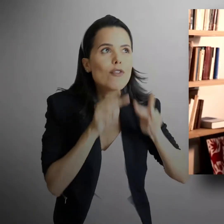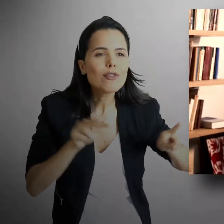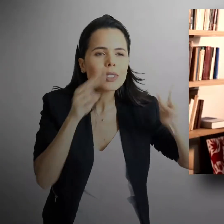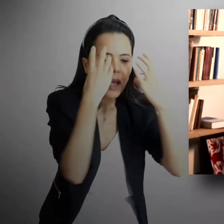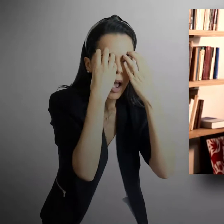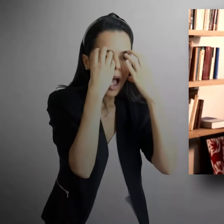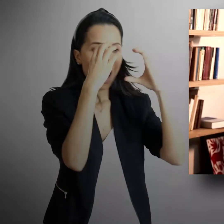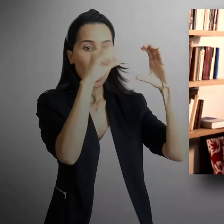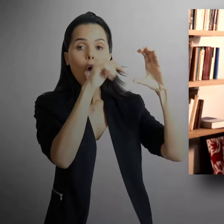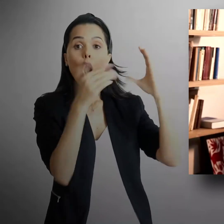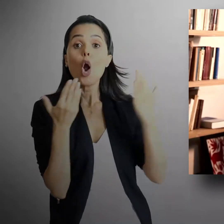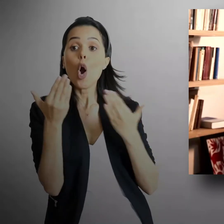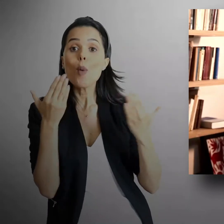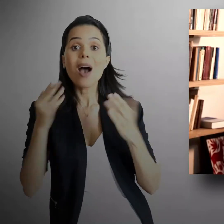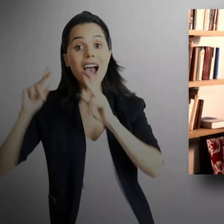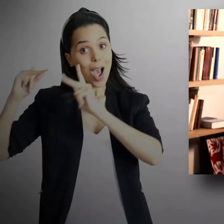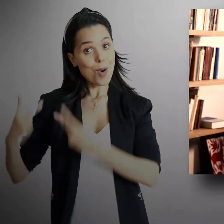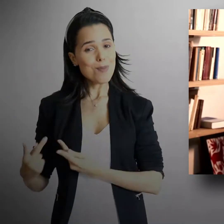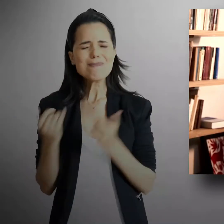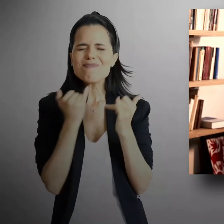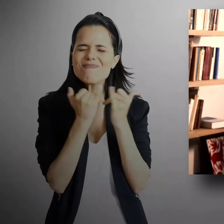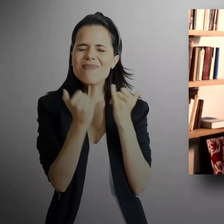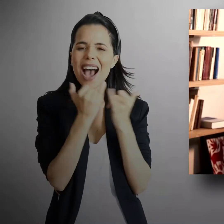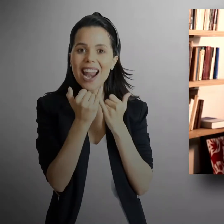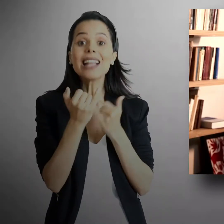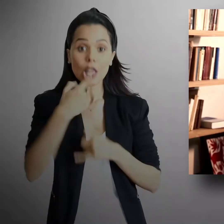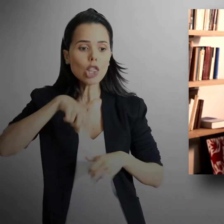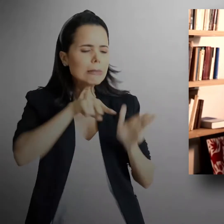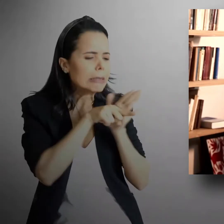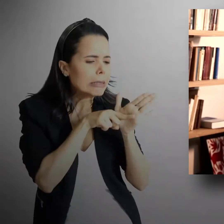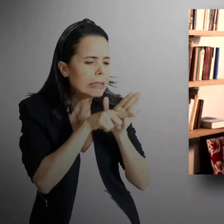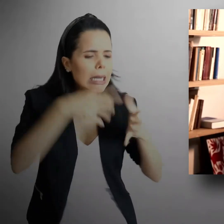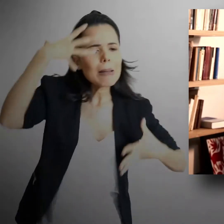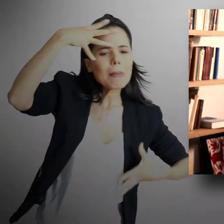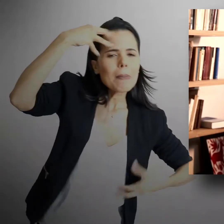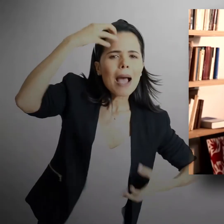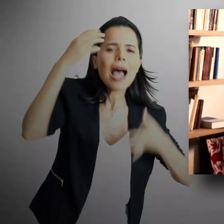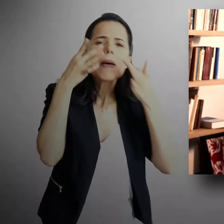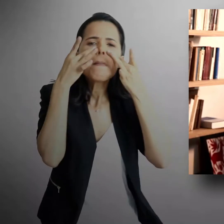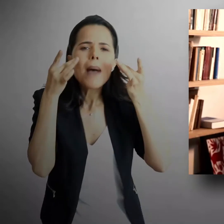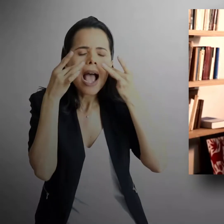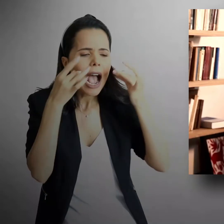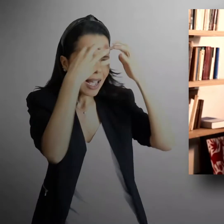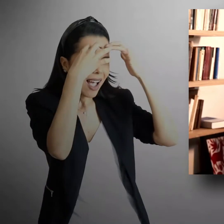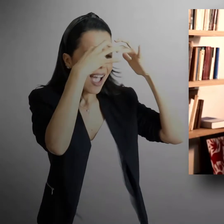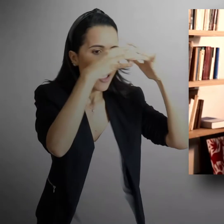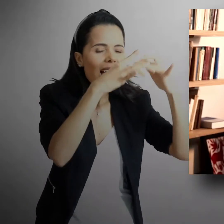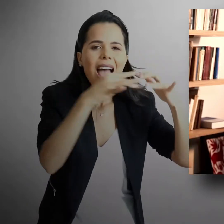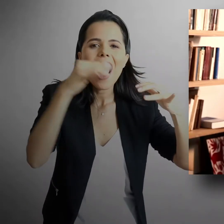ourselves to do direct experimentation, you know, sticking electrodes into the brain and so on, controlled experiments. But